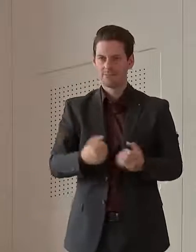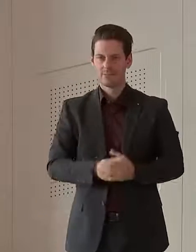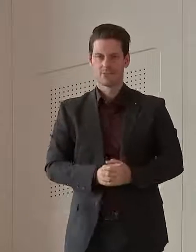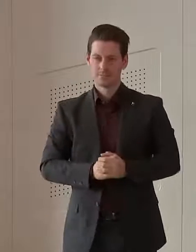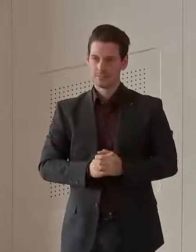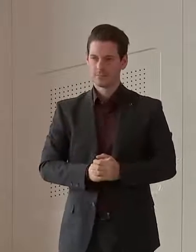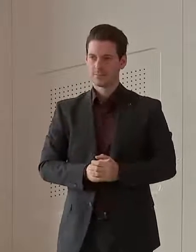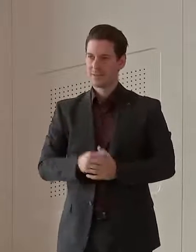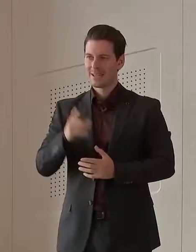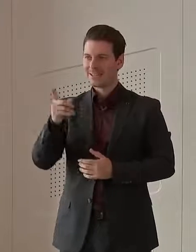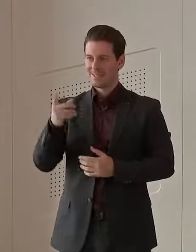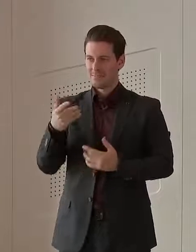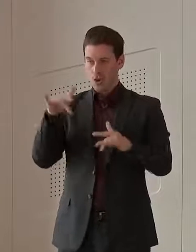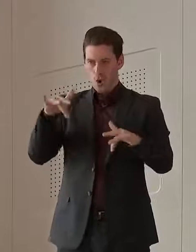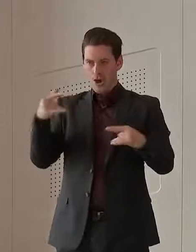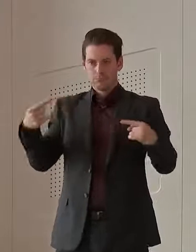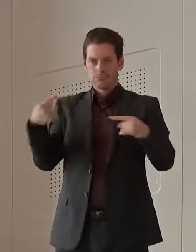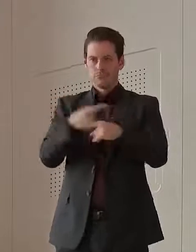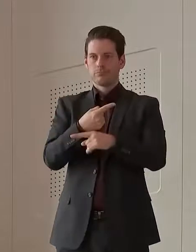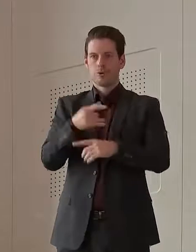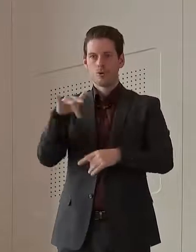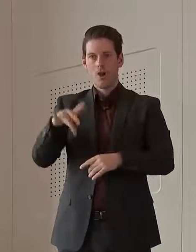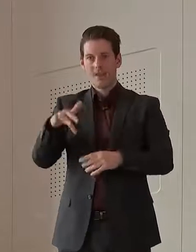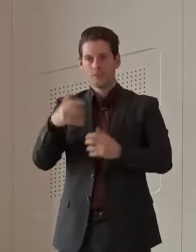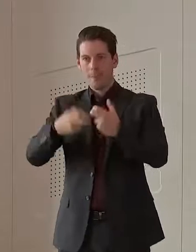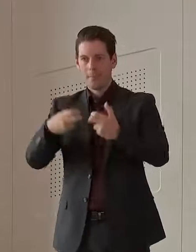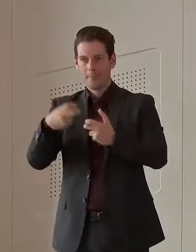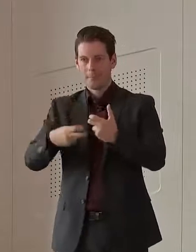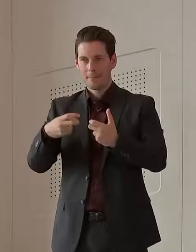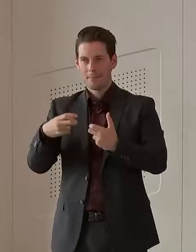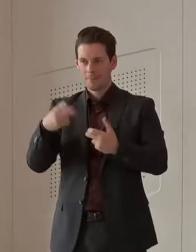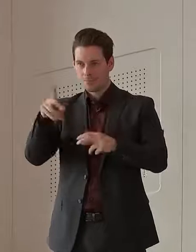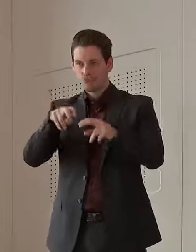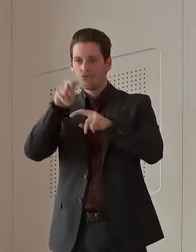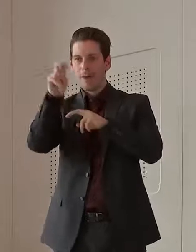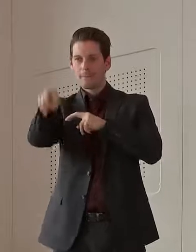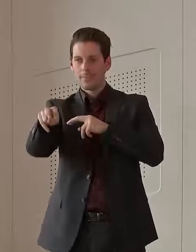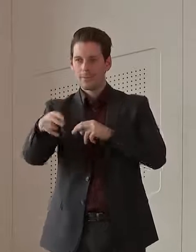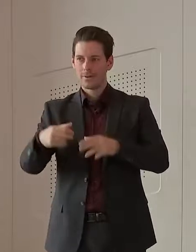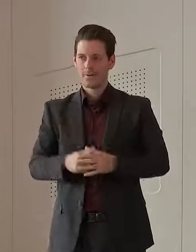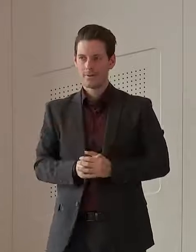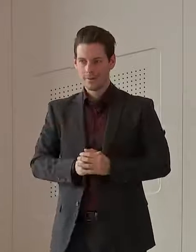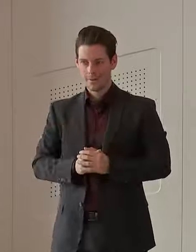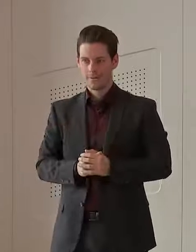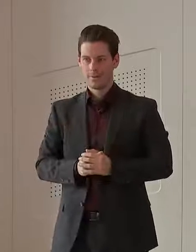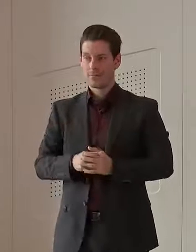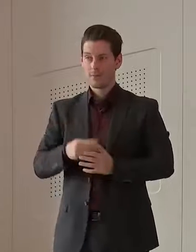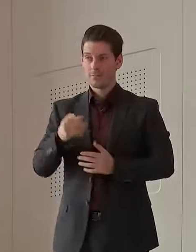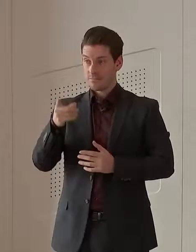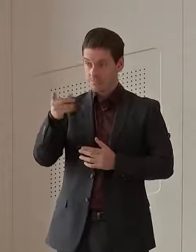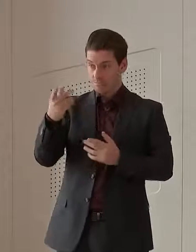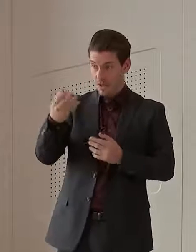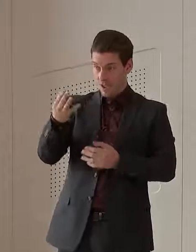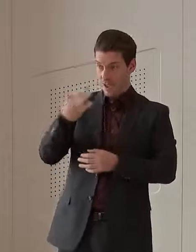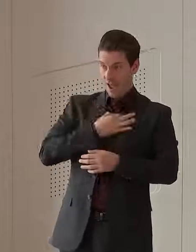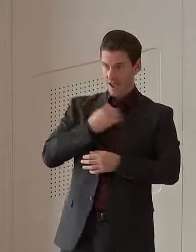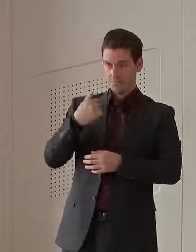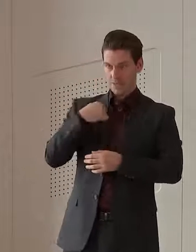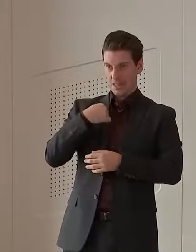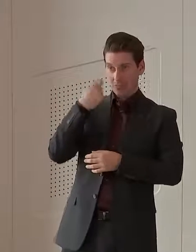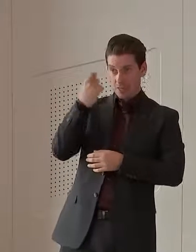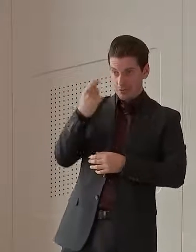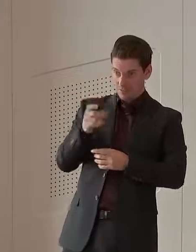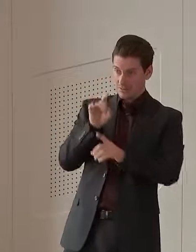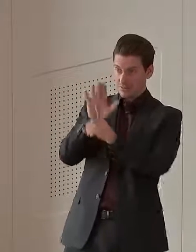Well, there has to be a conflict first. So what's the conflict? I'm not going to put out hypotheticals. But you're asking me a hypothetical.